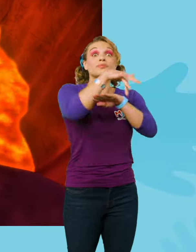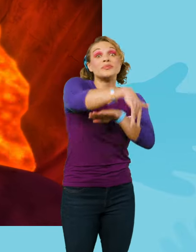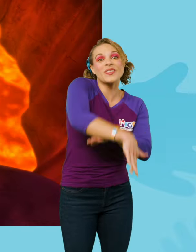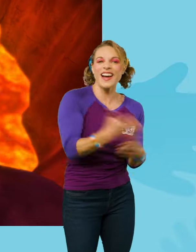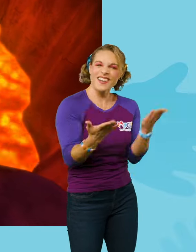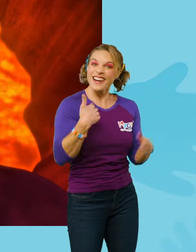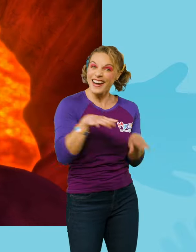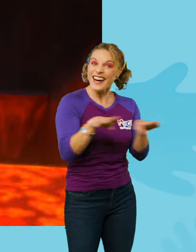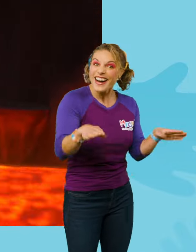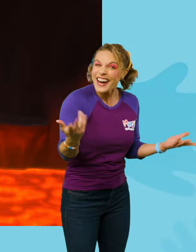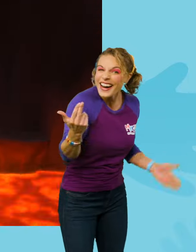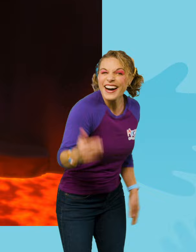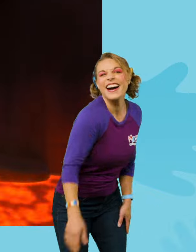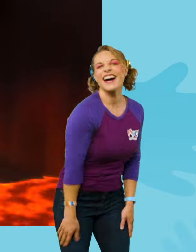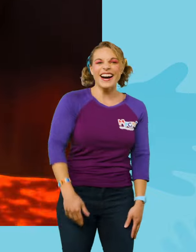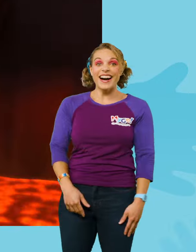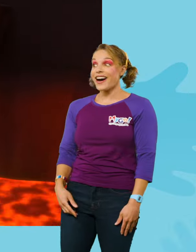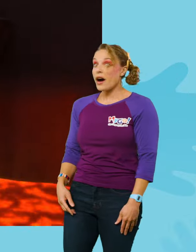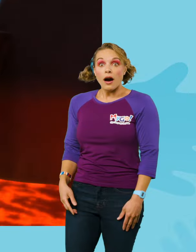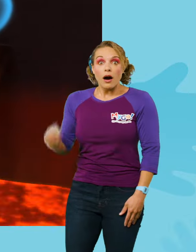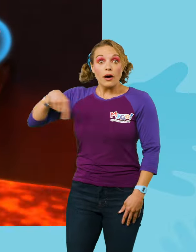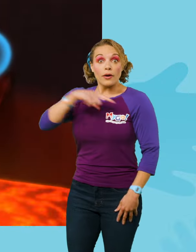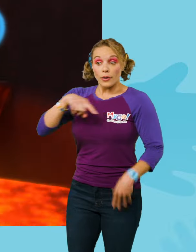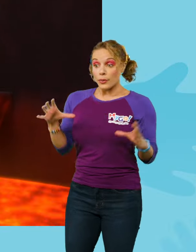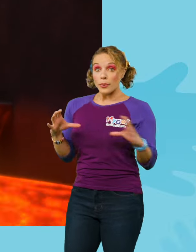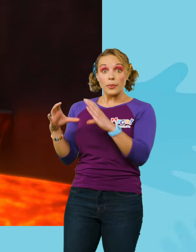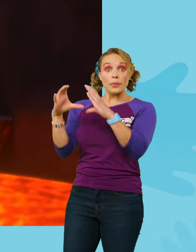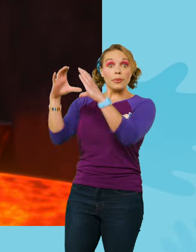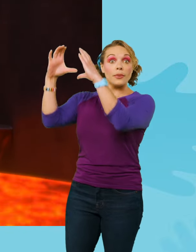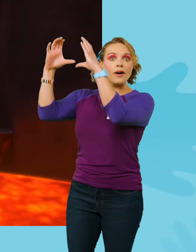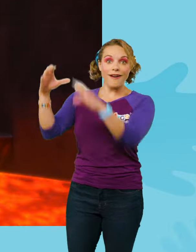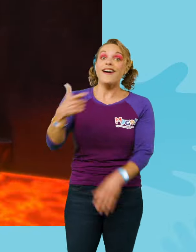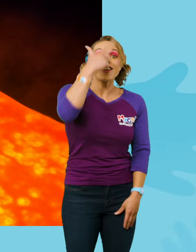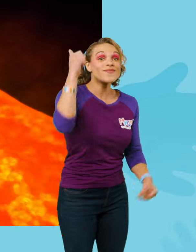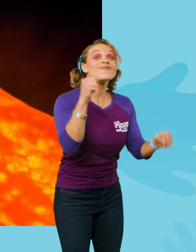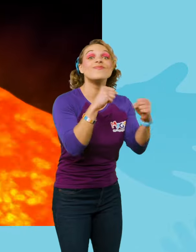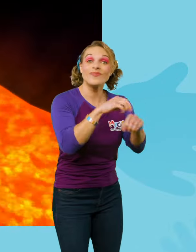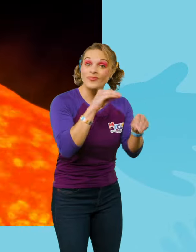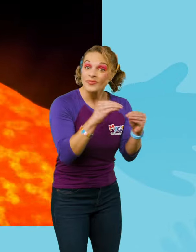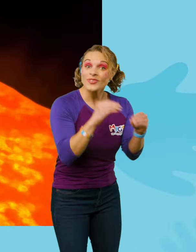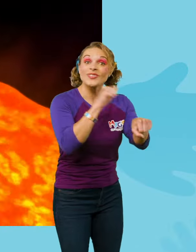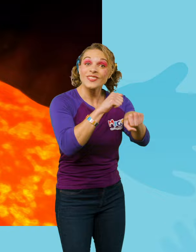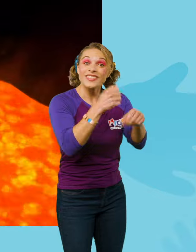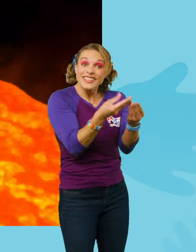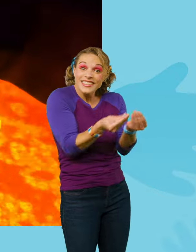I'm the floor! Ha-ha-ha! Whoa-ho-ho! We're getting higher! That's because the more rocks melt below,